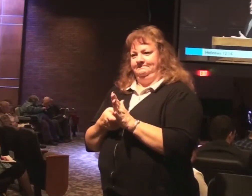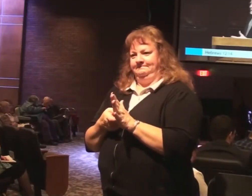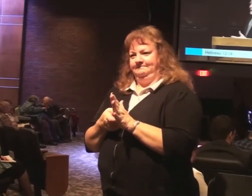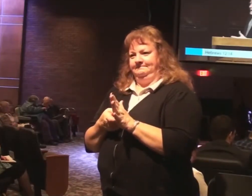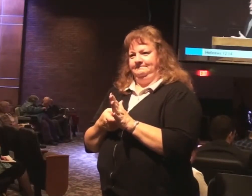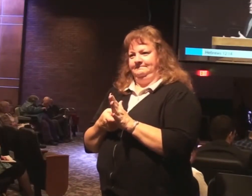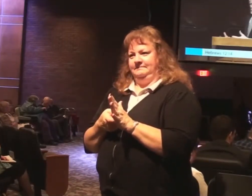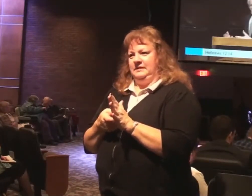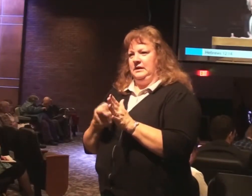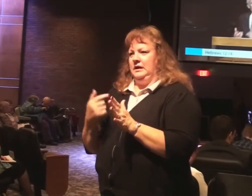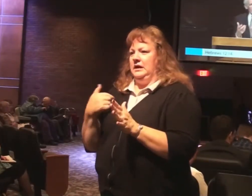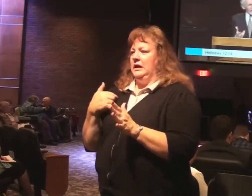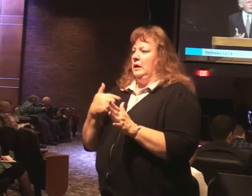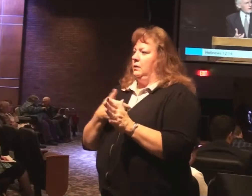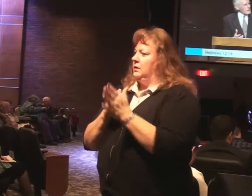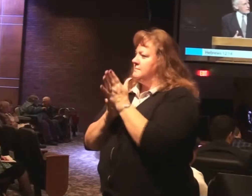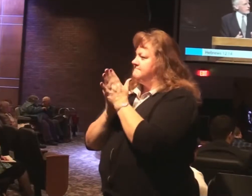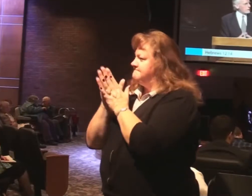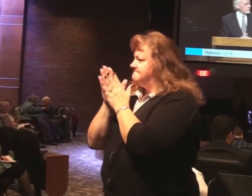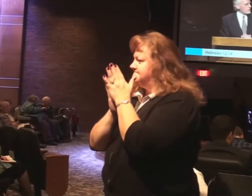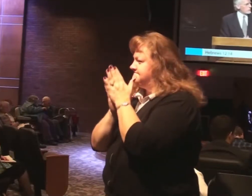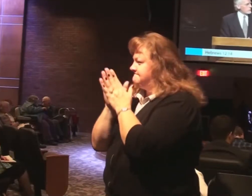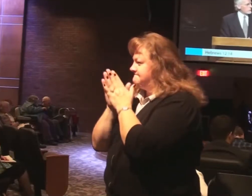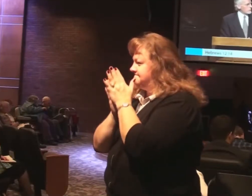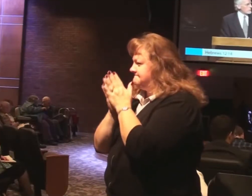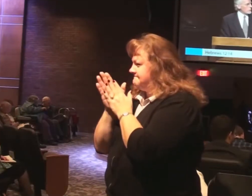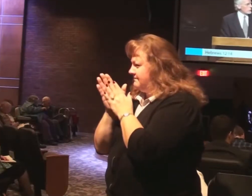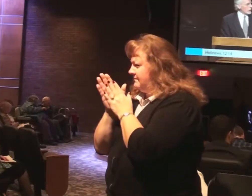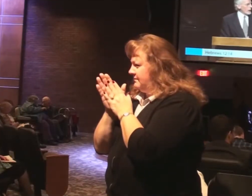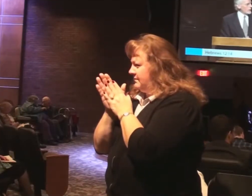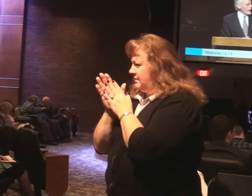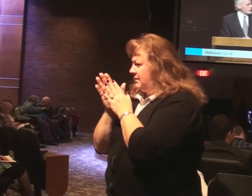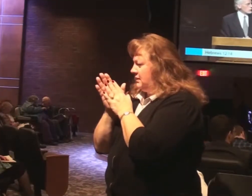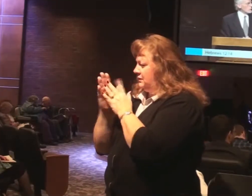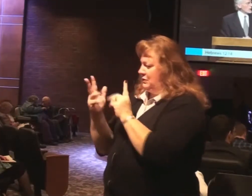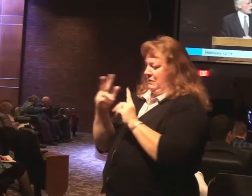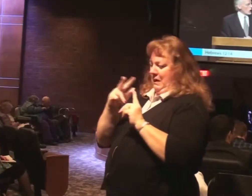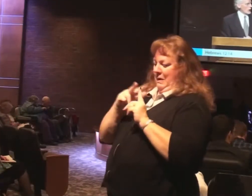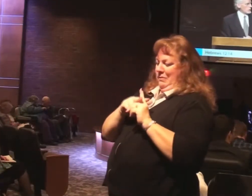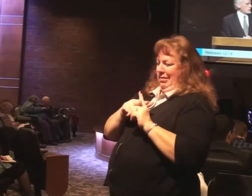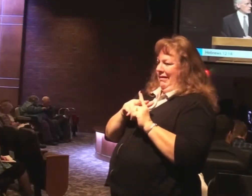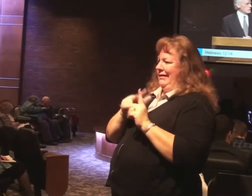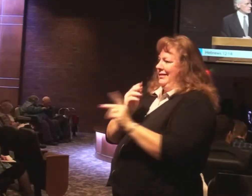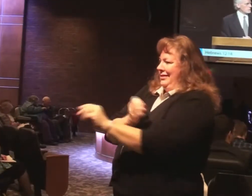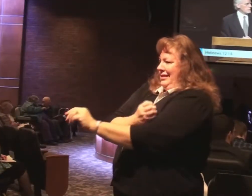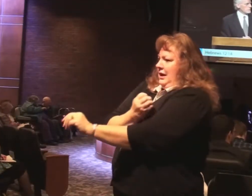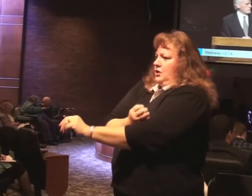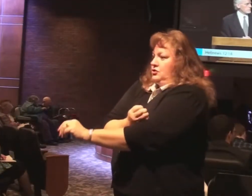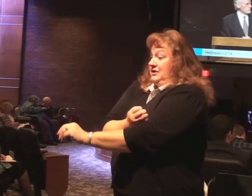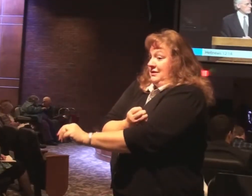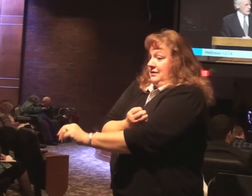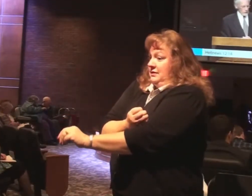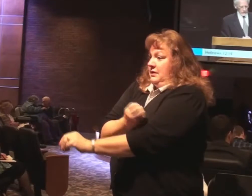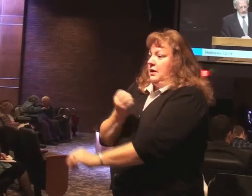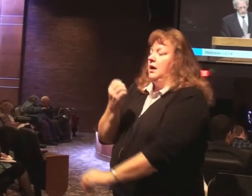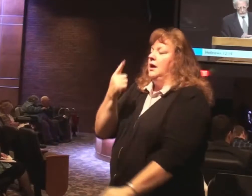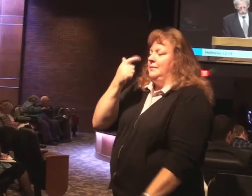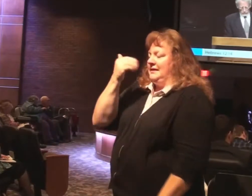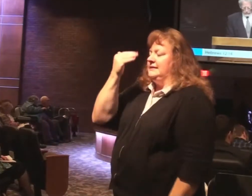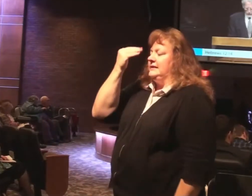And we're motivated. To apply the energy. Because. We realize we're children of